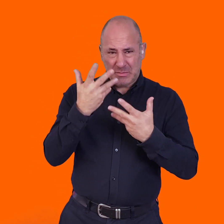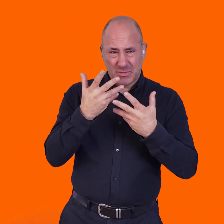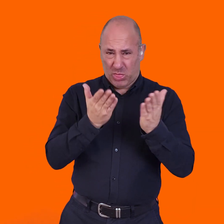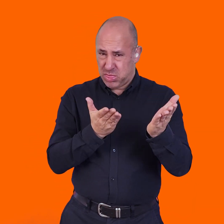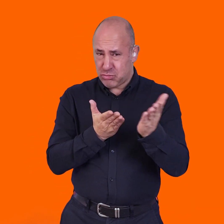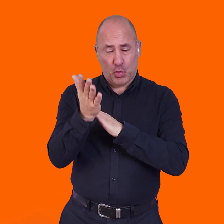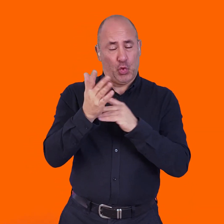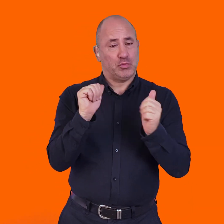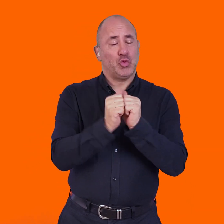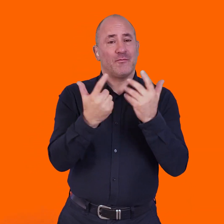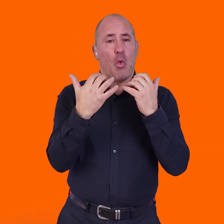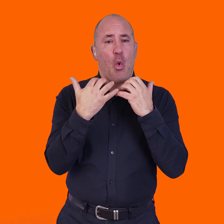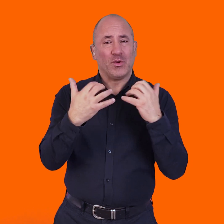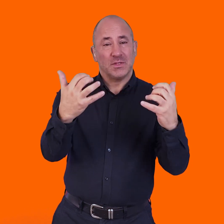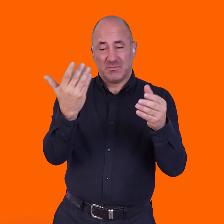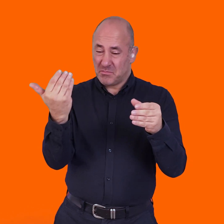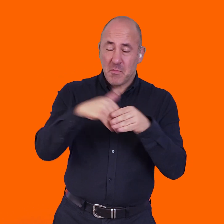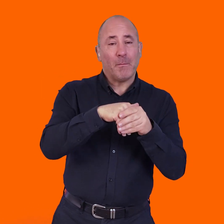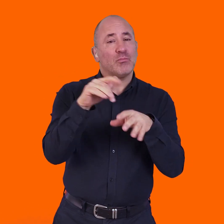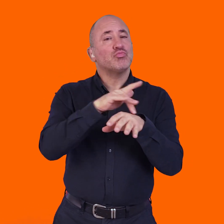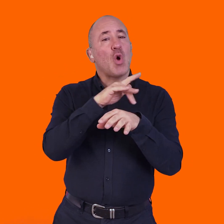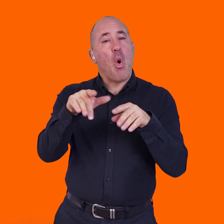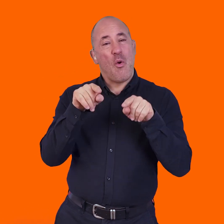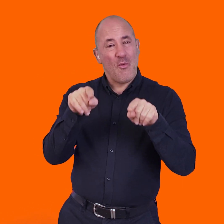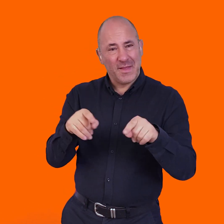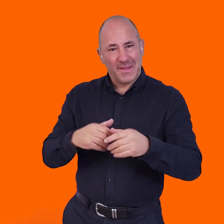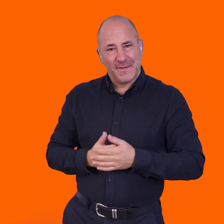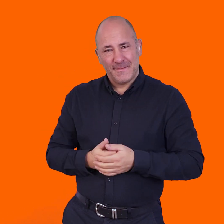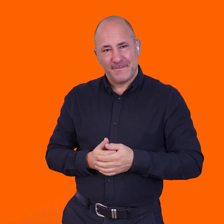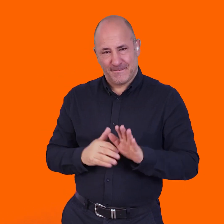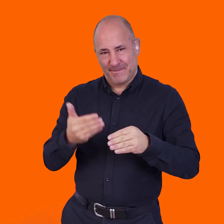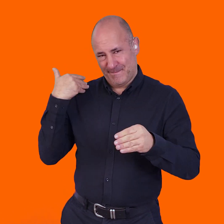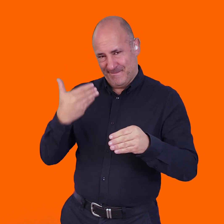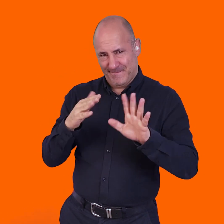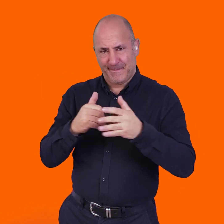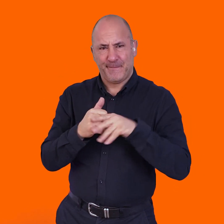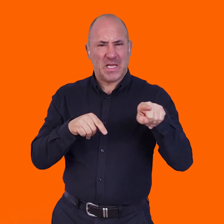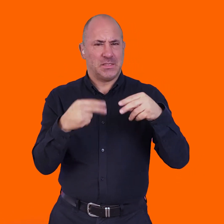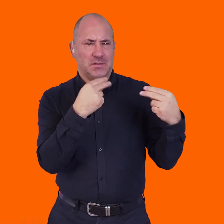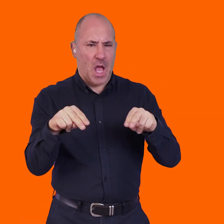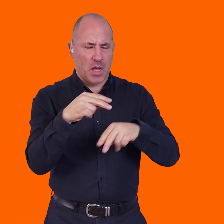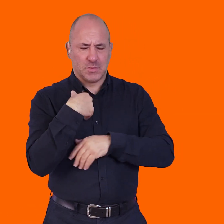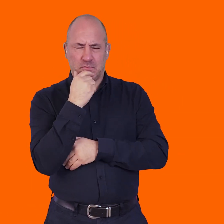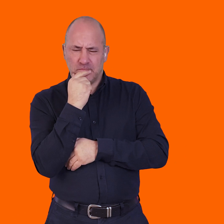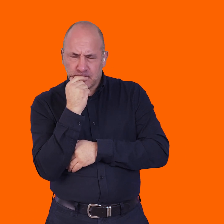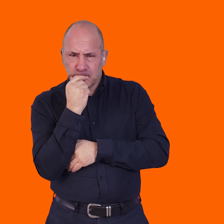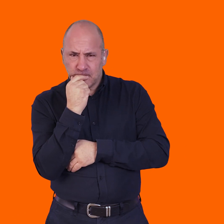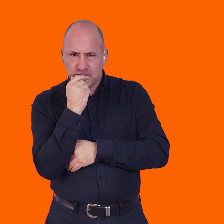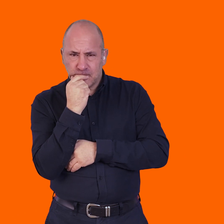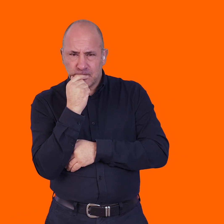So, I didn't, in, in, in show before that, the audio description had been for the whole audience, had been